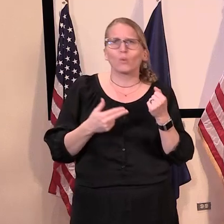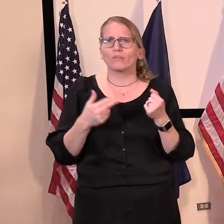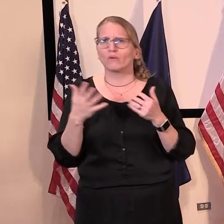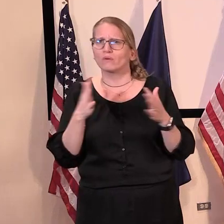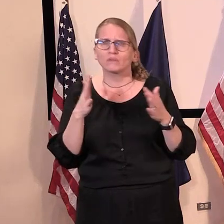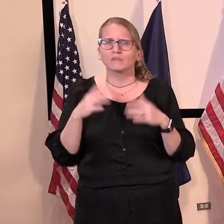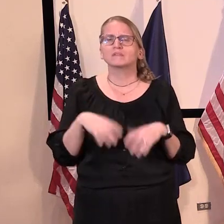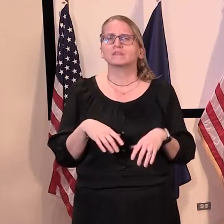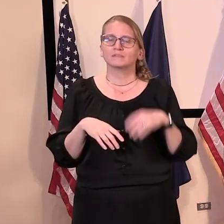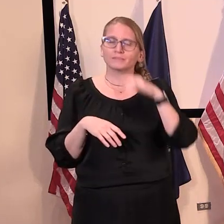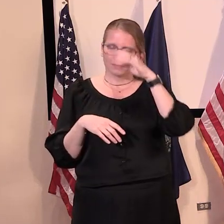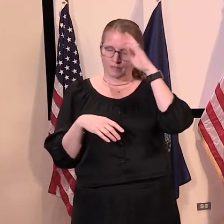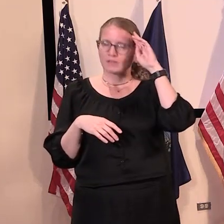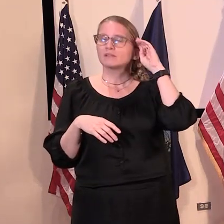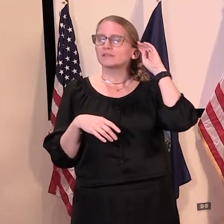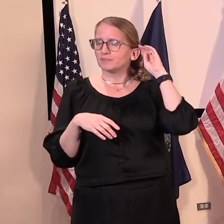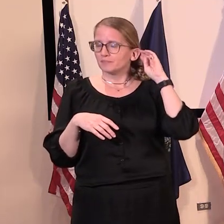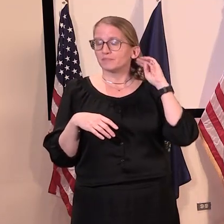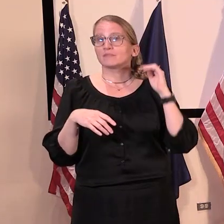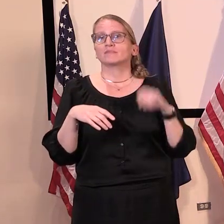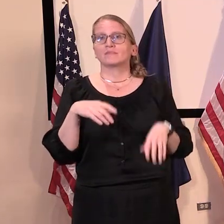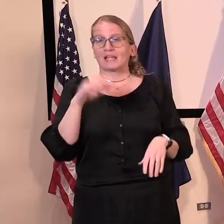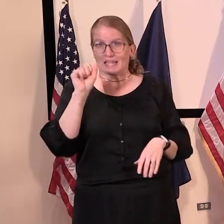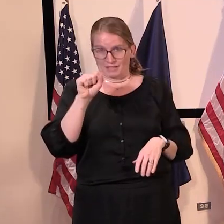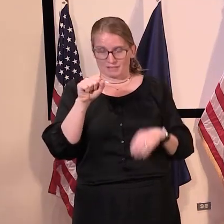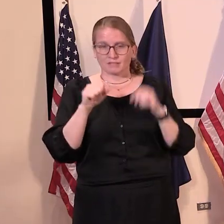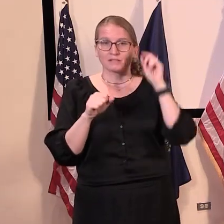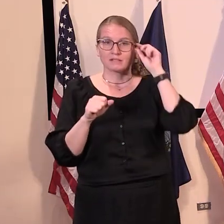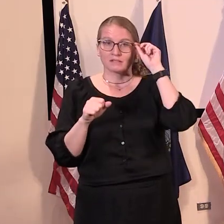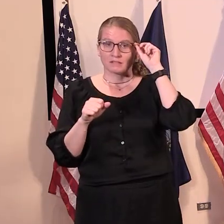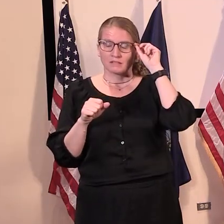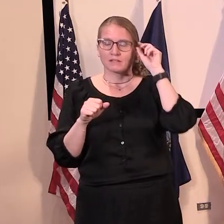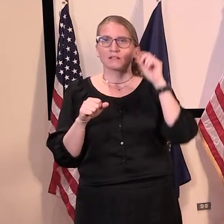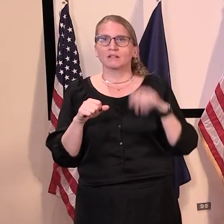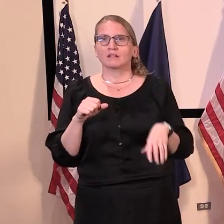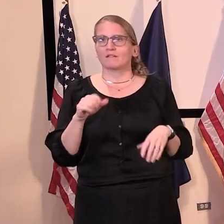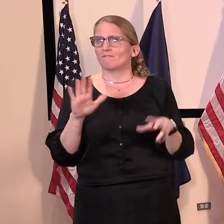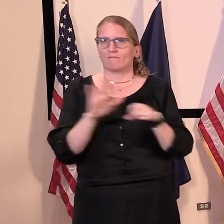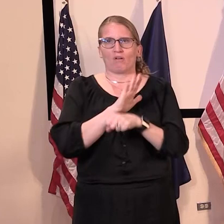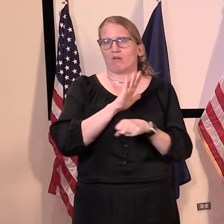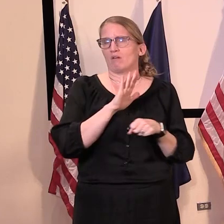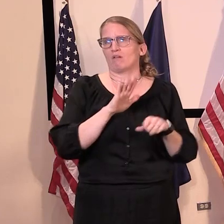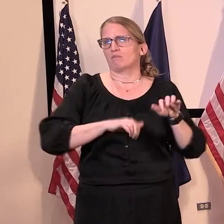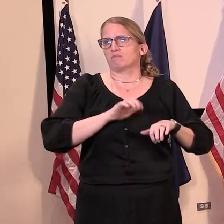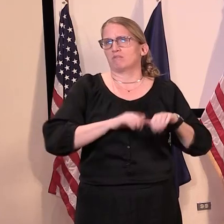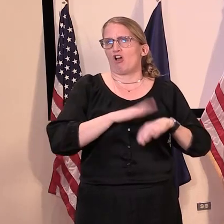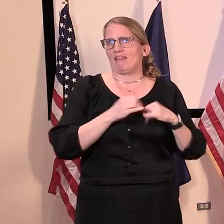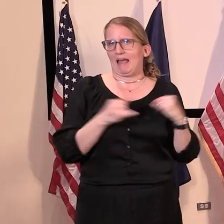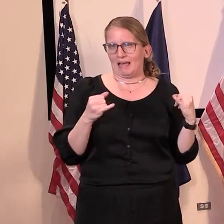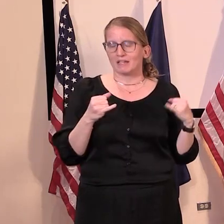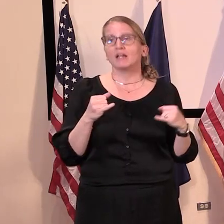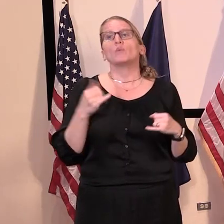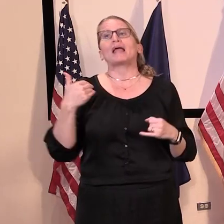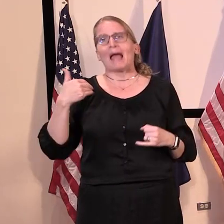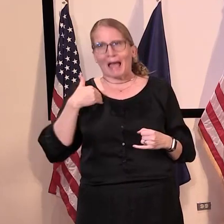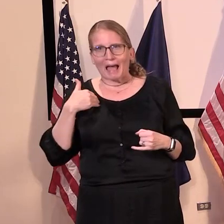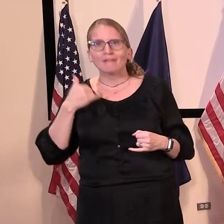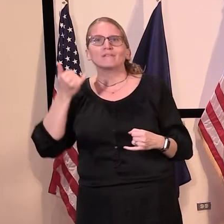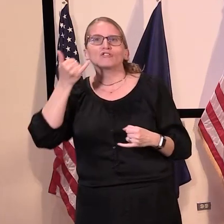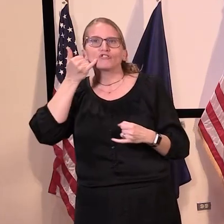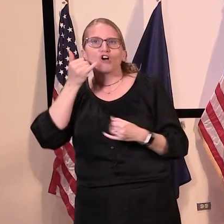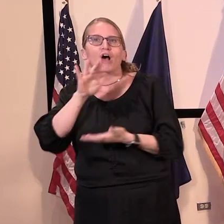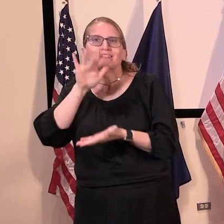Commissioner Harrington? So it, yes, sir. Uh, it's completely electronic. Uh, we do have a call center up that,